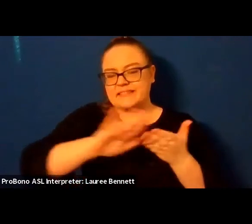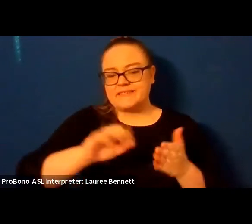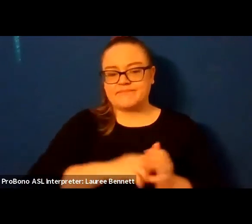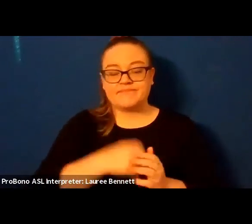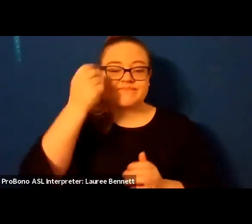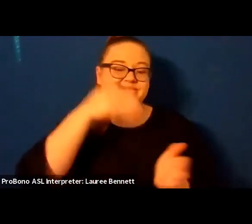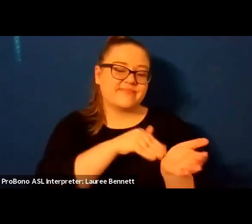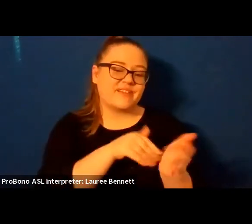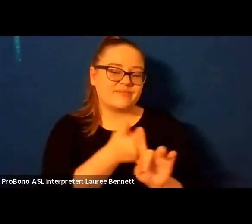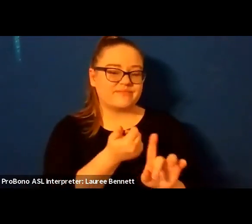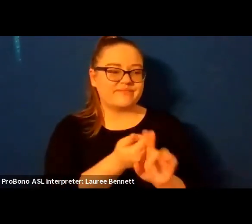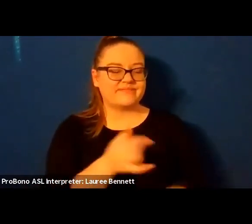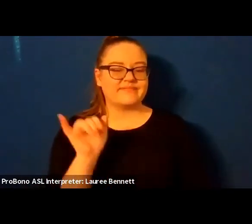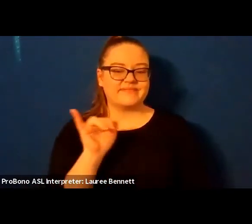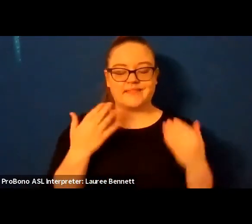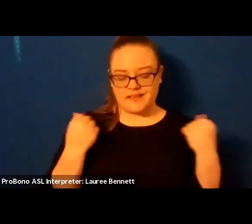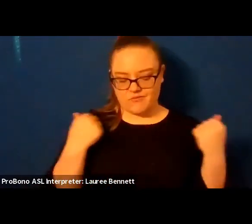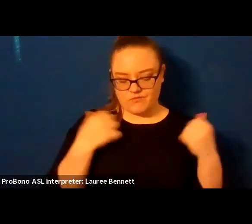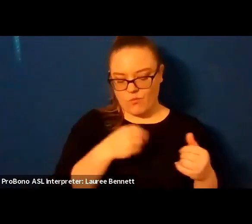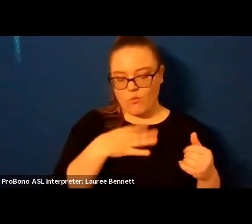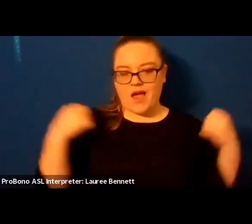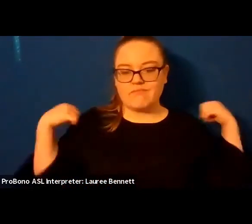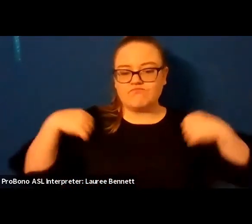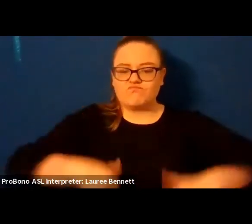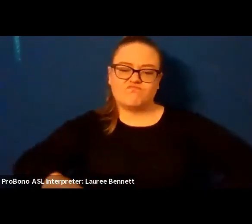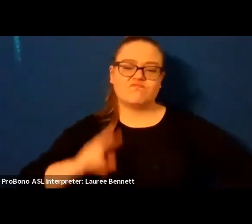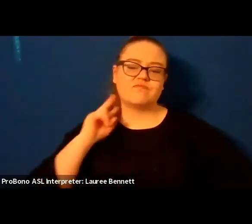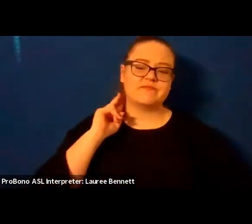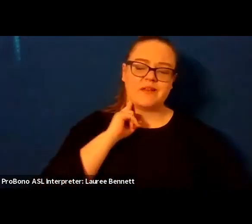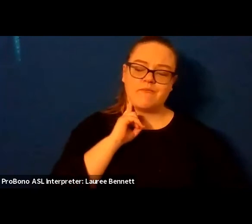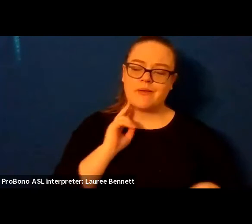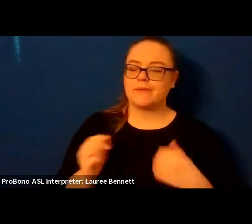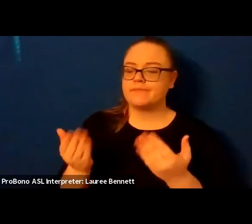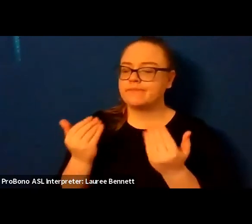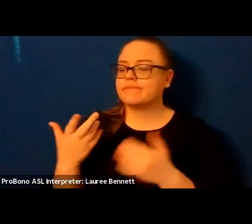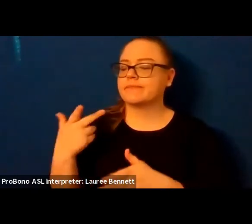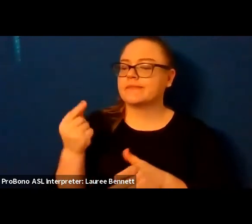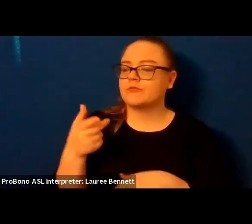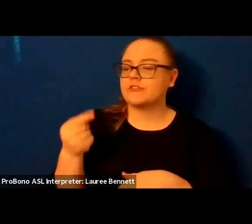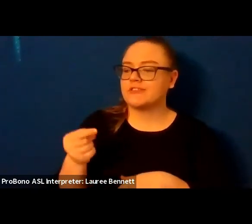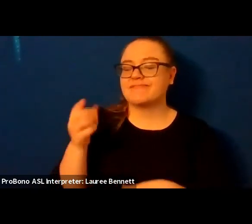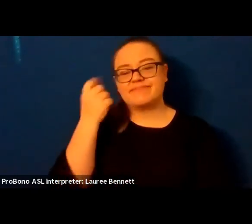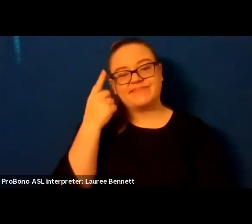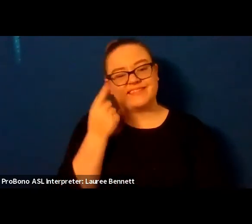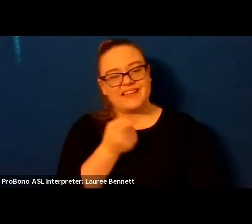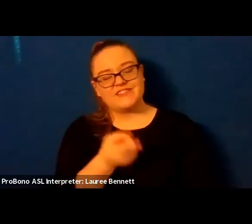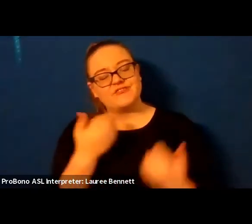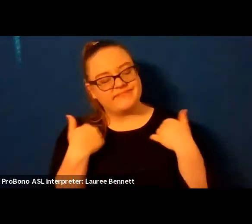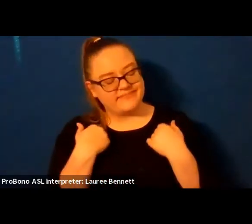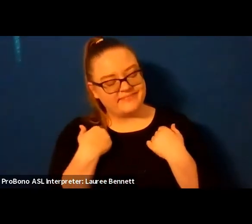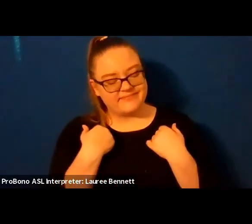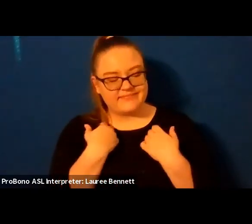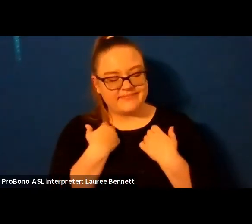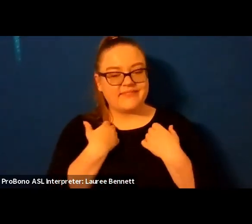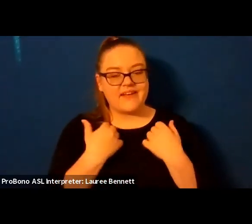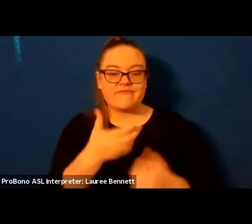where tiny mouths drool fluid like primed syringes i'm not dying yet but she wants to be